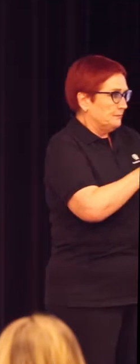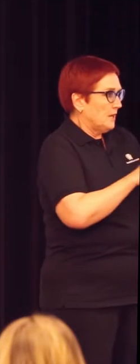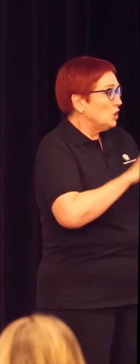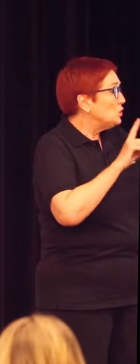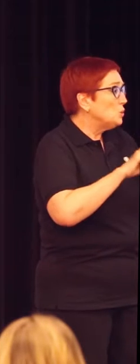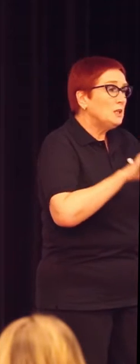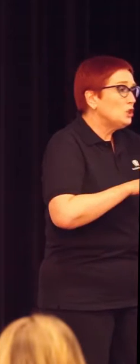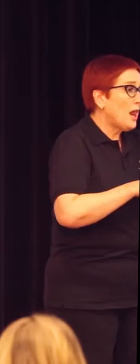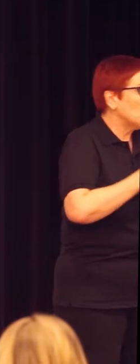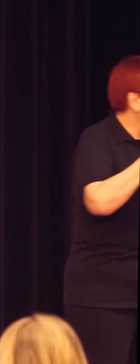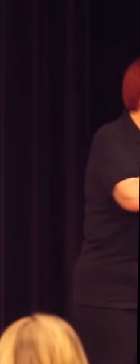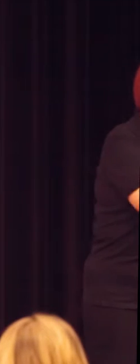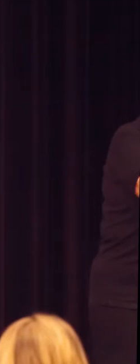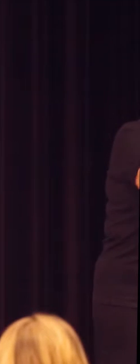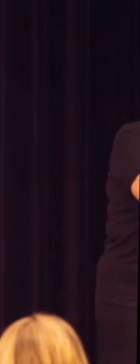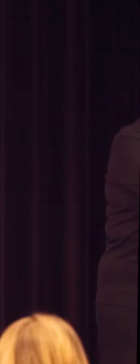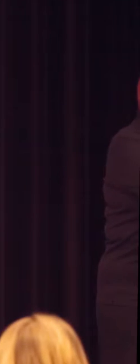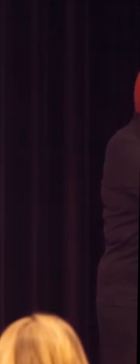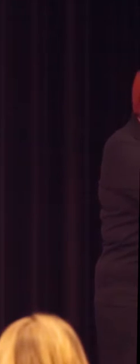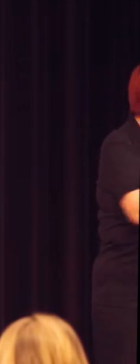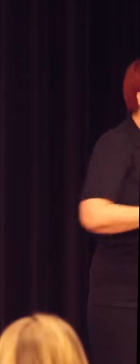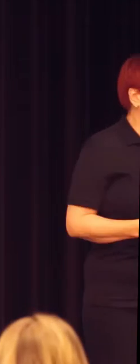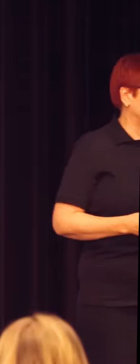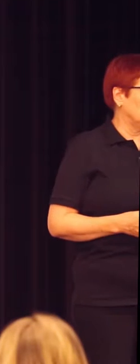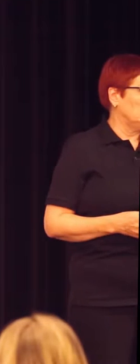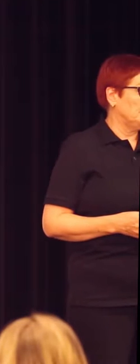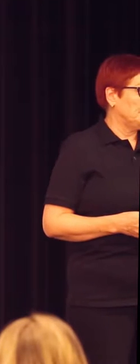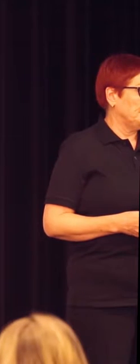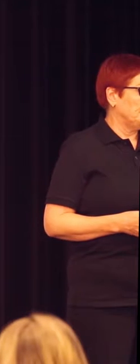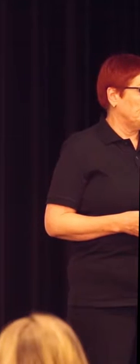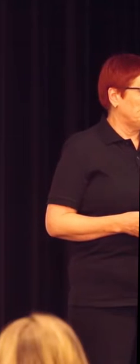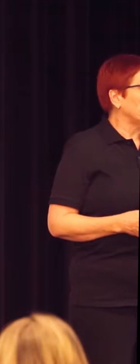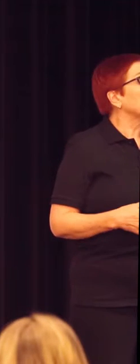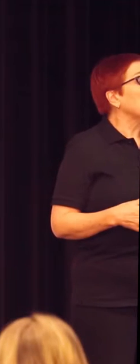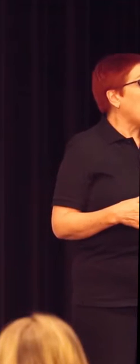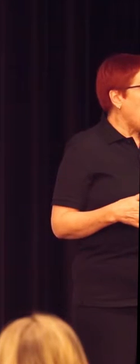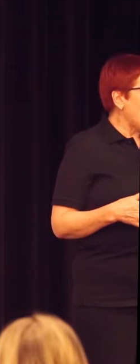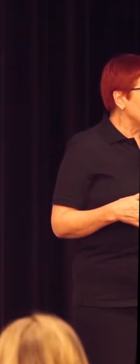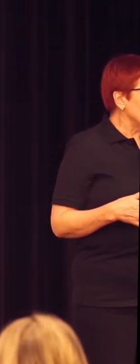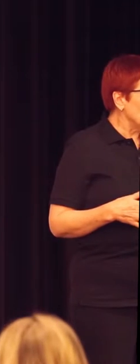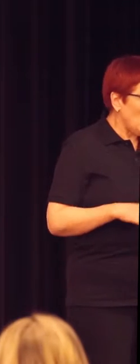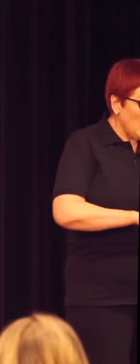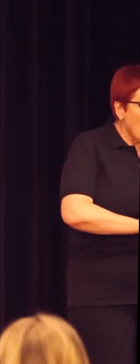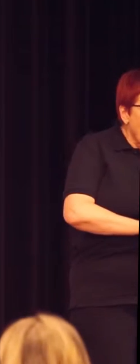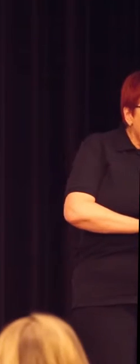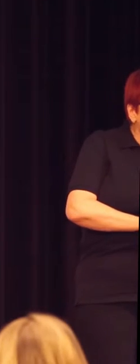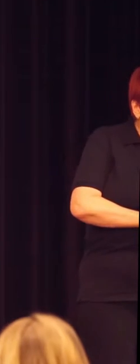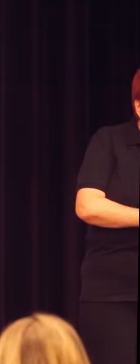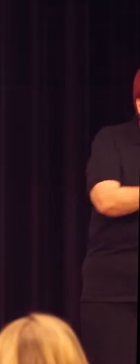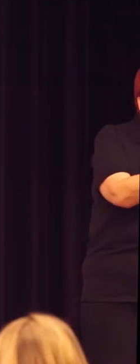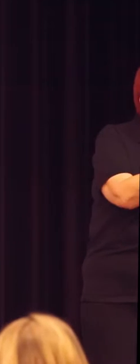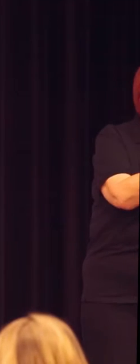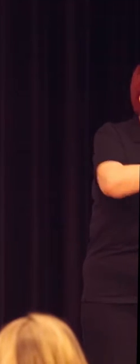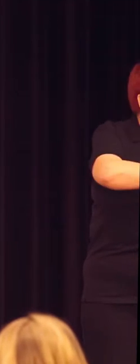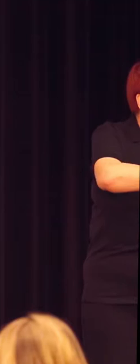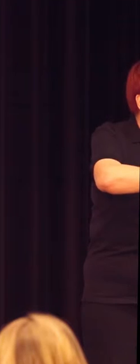have to fix a campus where you need a high powered wheelchair to get up the ramp to go to counselling. In fact,